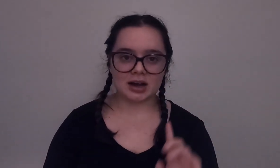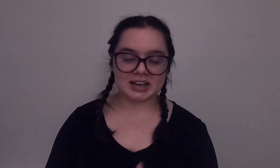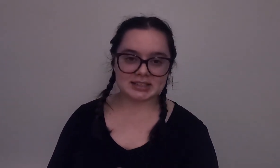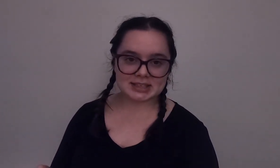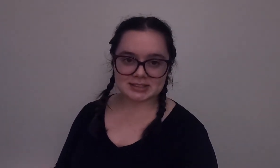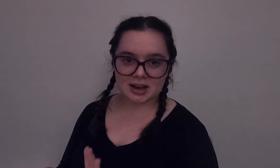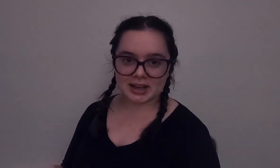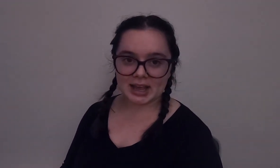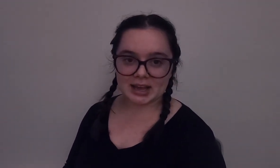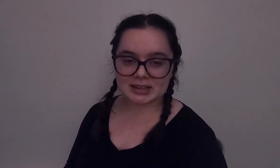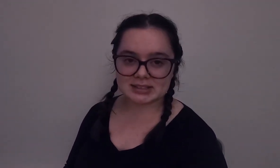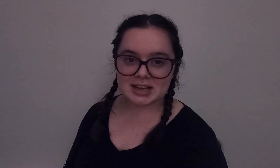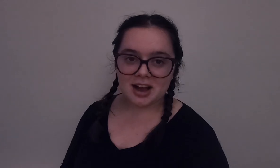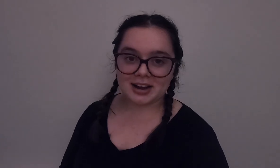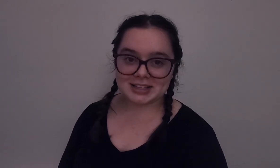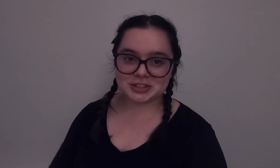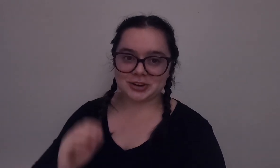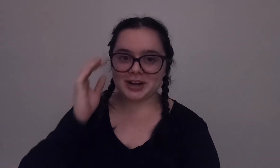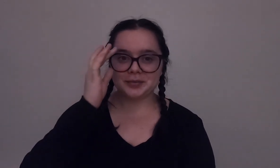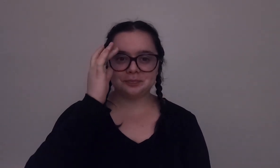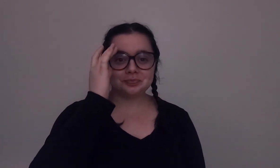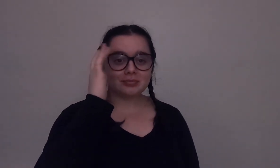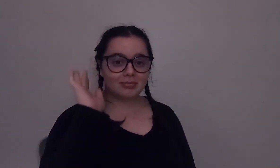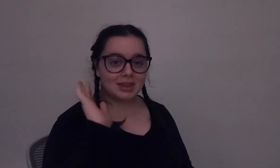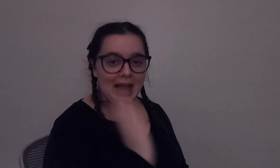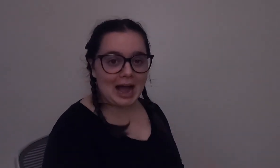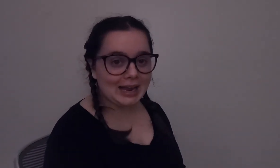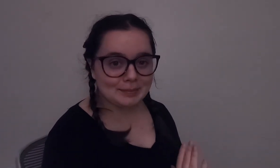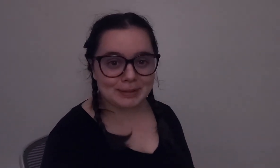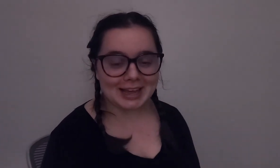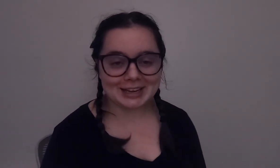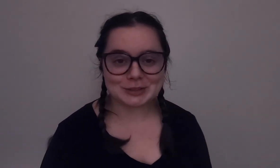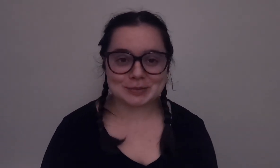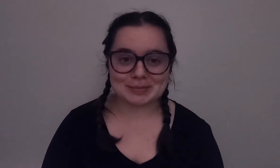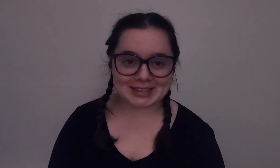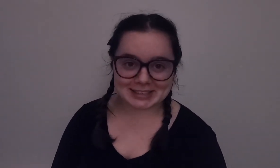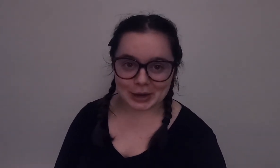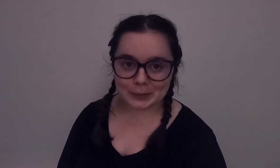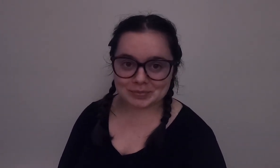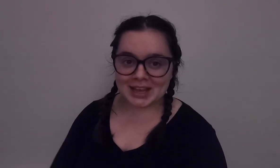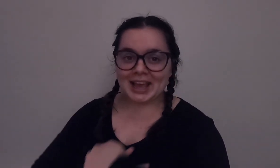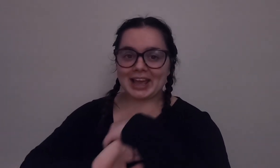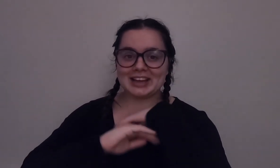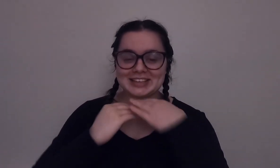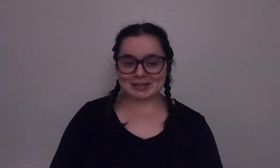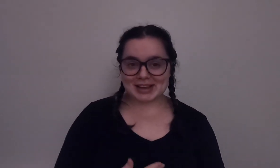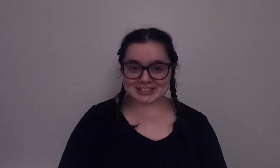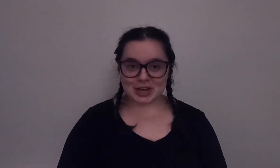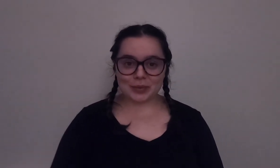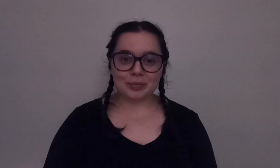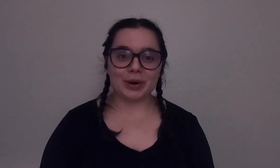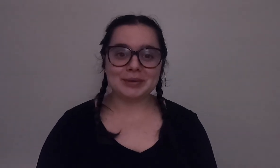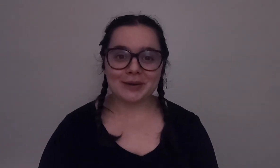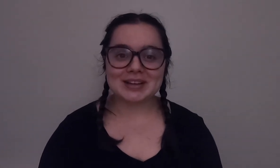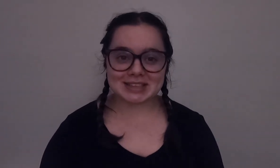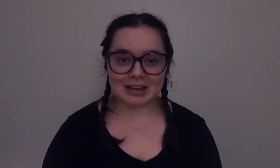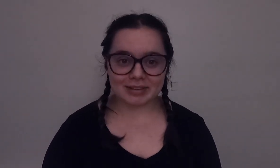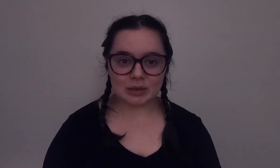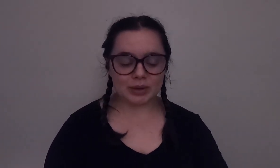on TikTok and on Instagram I am planning a trip to Mexico and in Mexico we will be going diving we